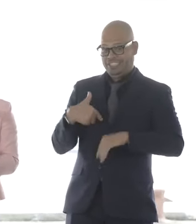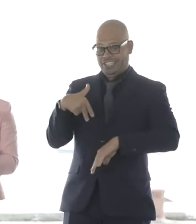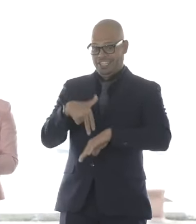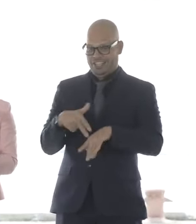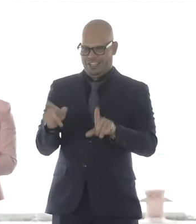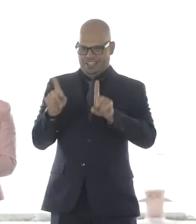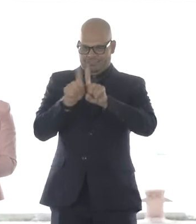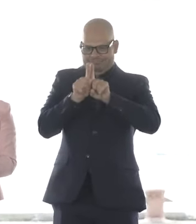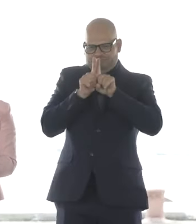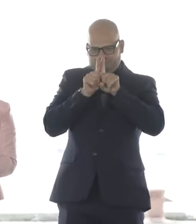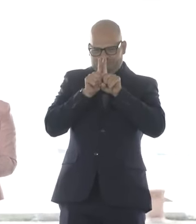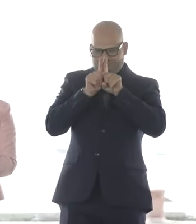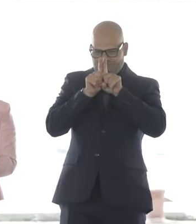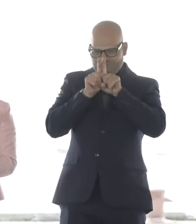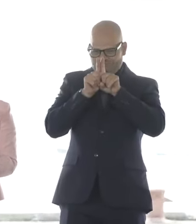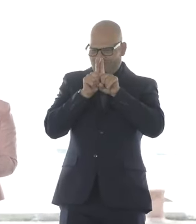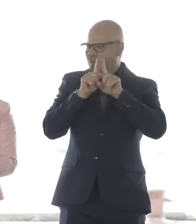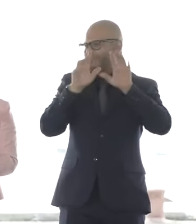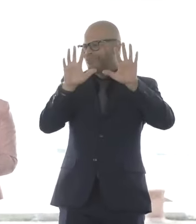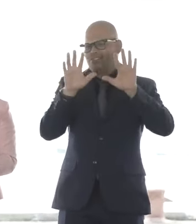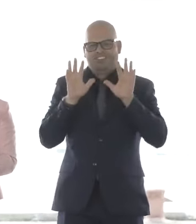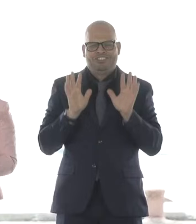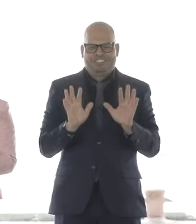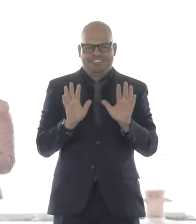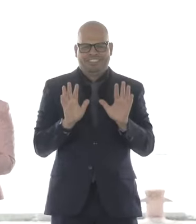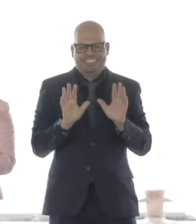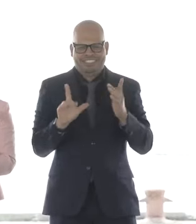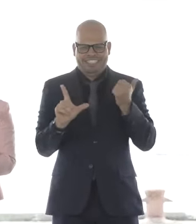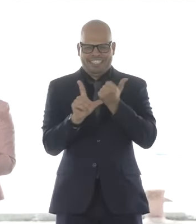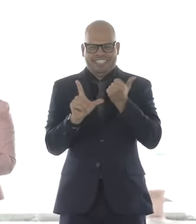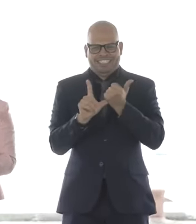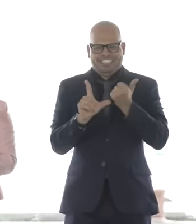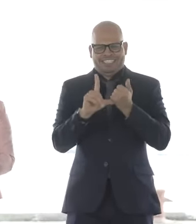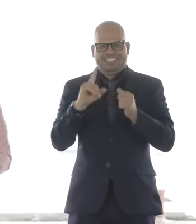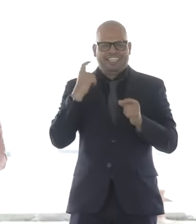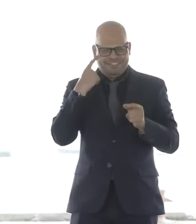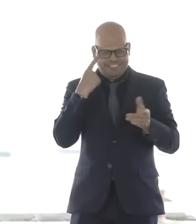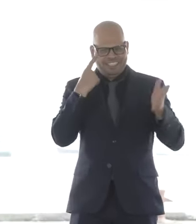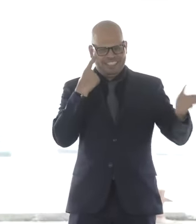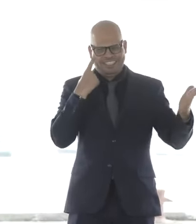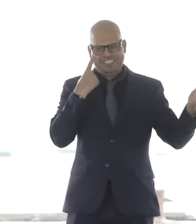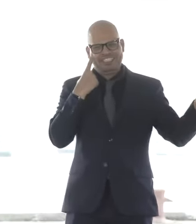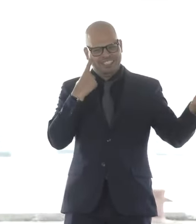our fantastic lieutenant governor, returning to Salem,